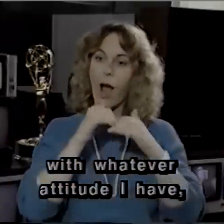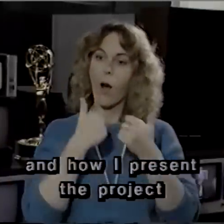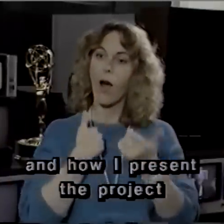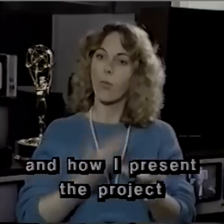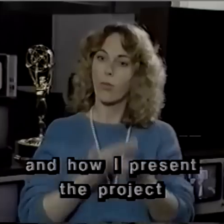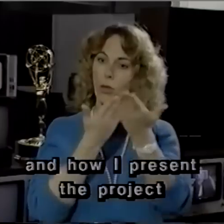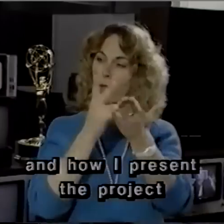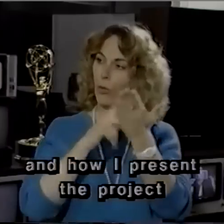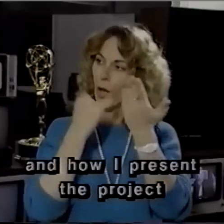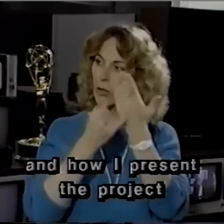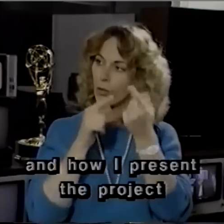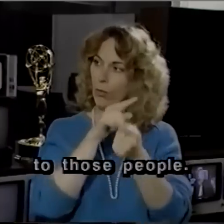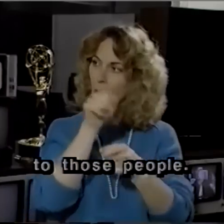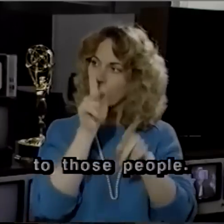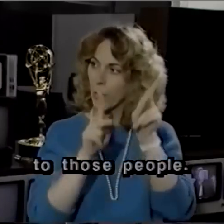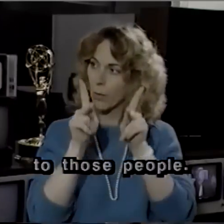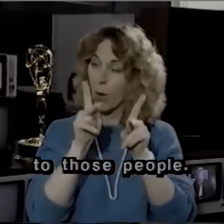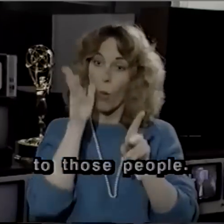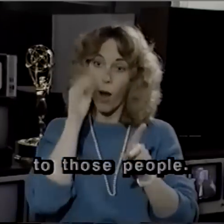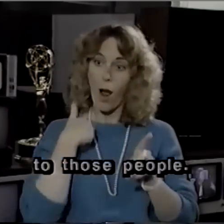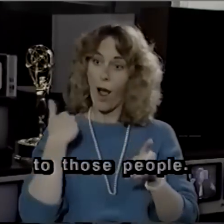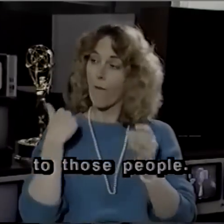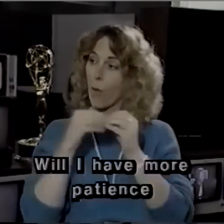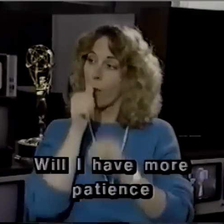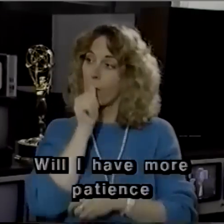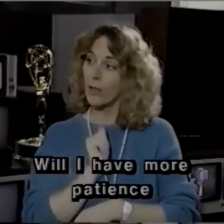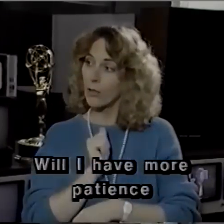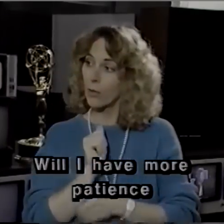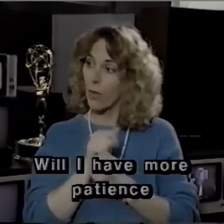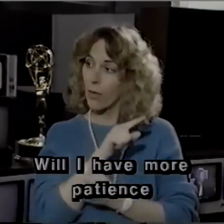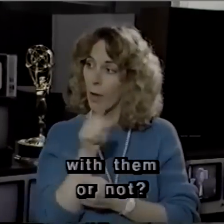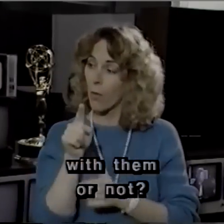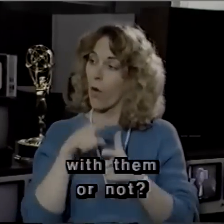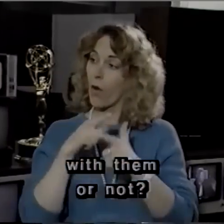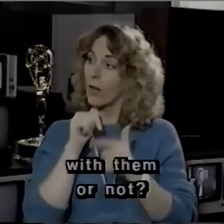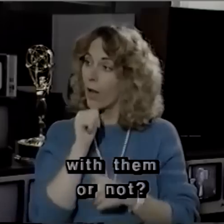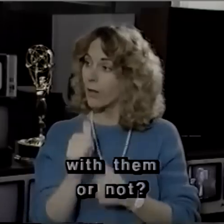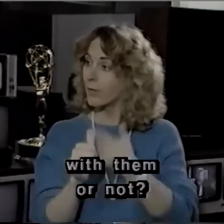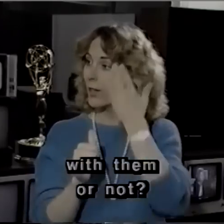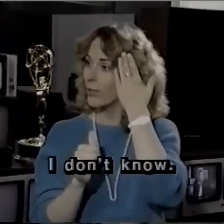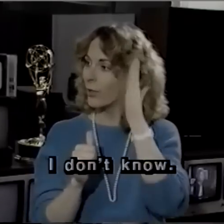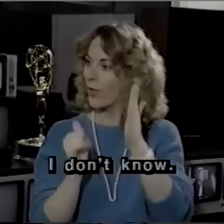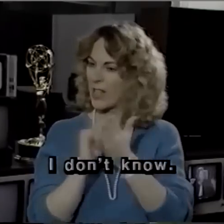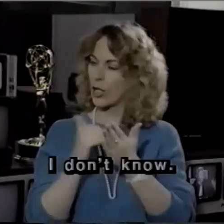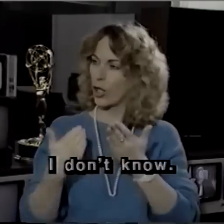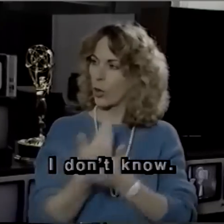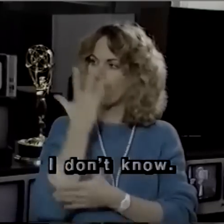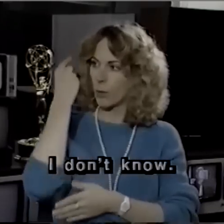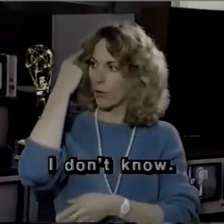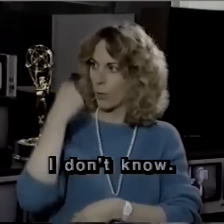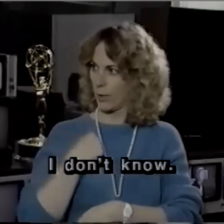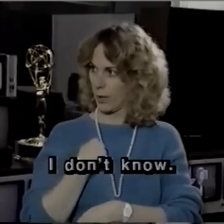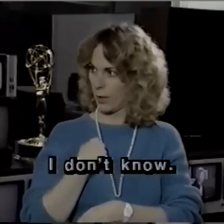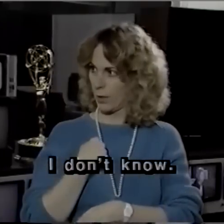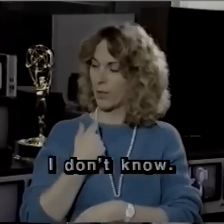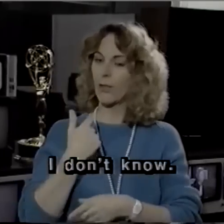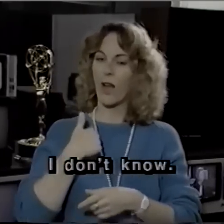how I present the project to those people. Will I have more patience with them or not? I don't know. This is a new